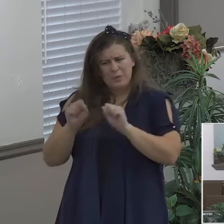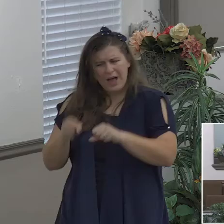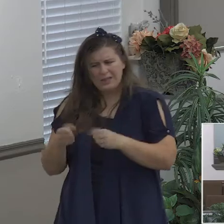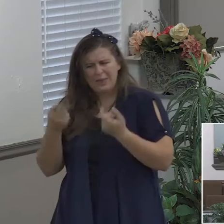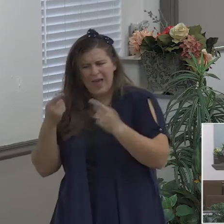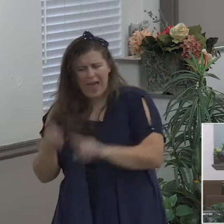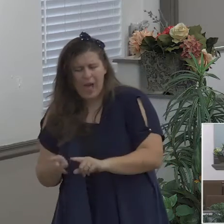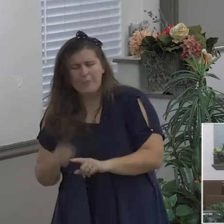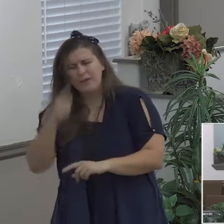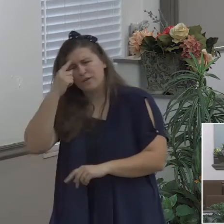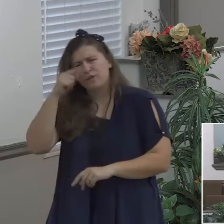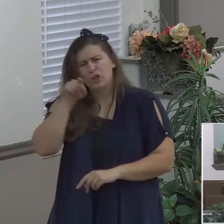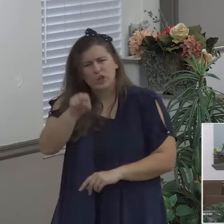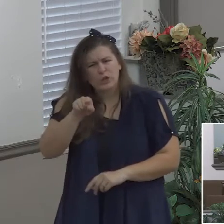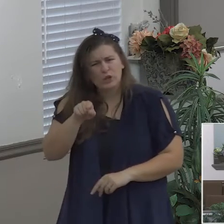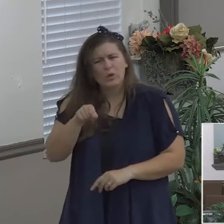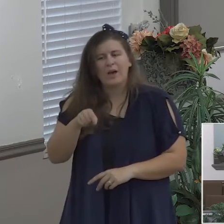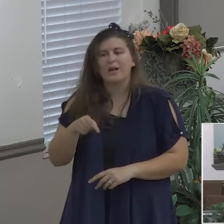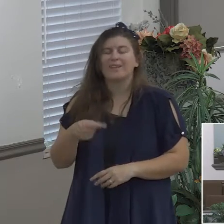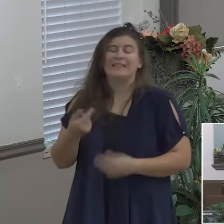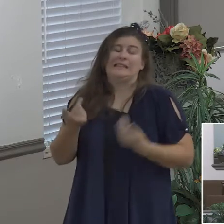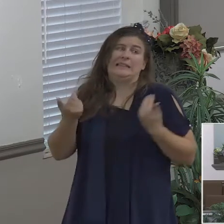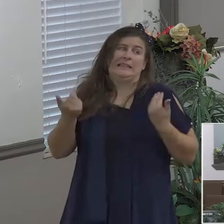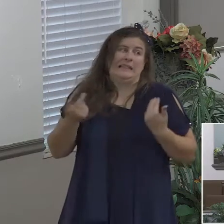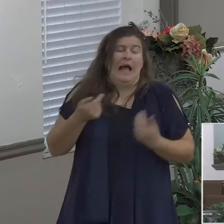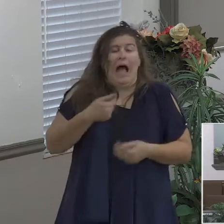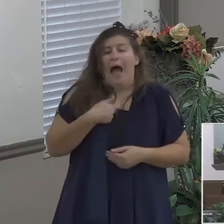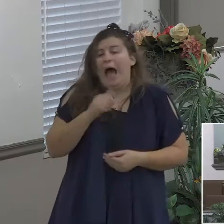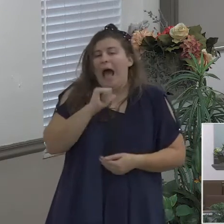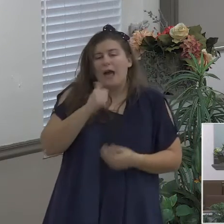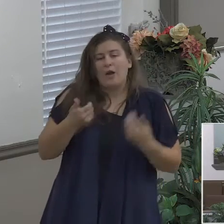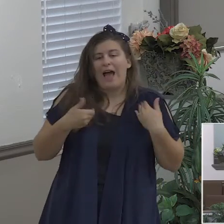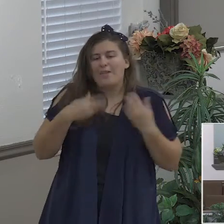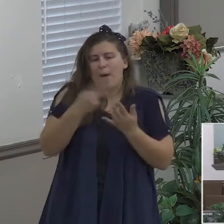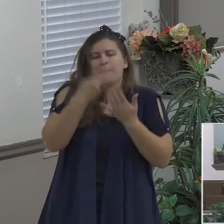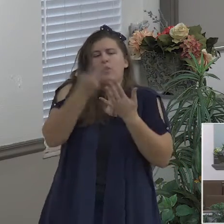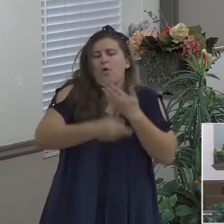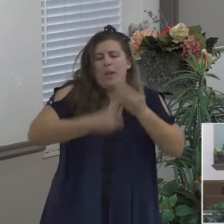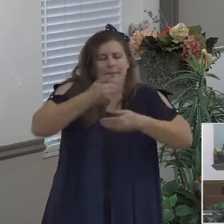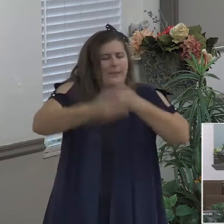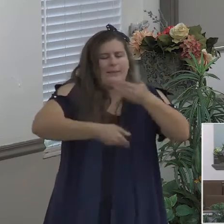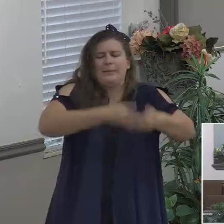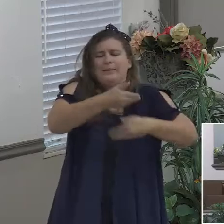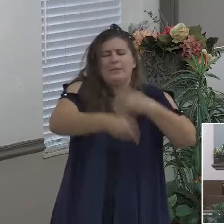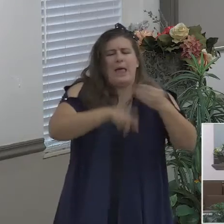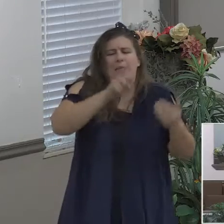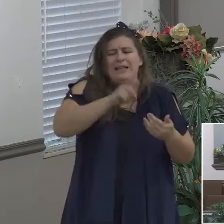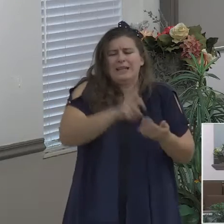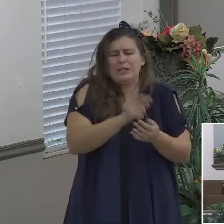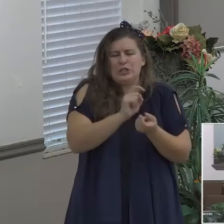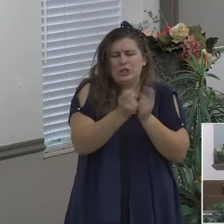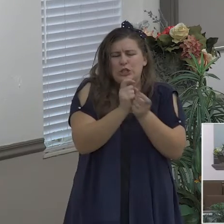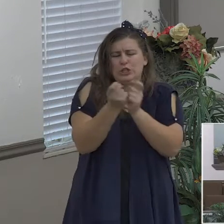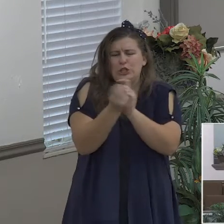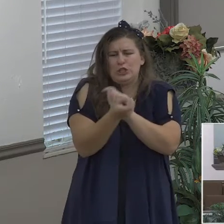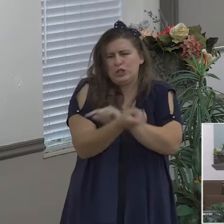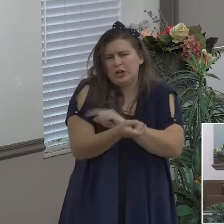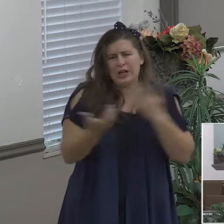this that or the other thing to tell them or point them to I point them to Jesus